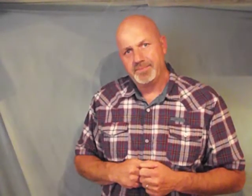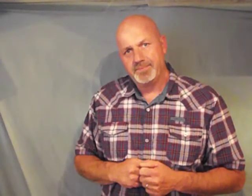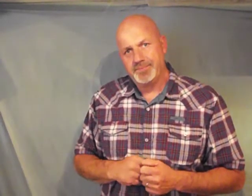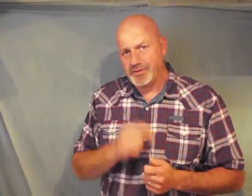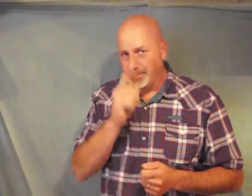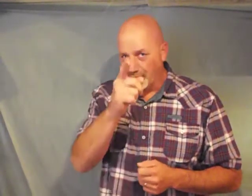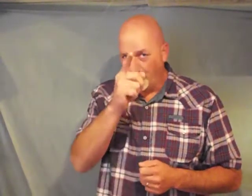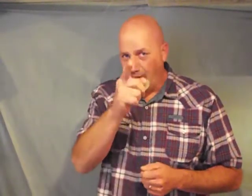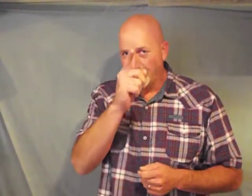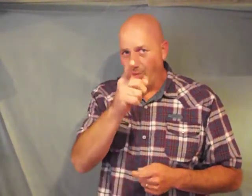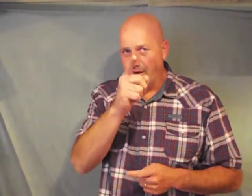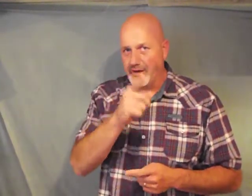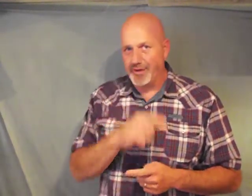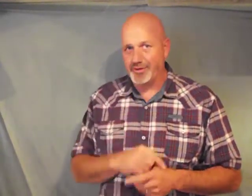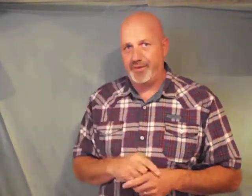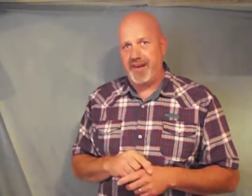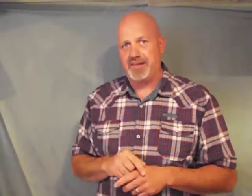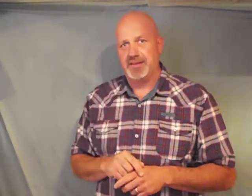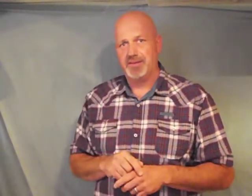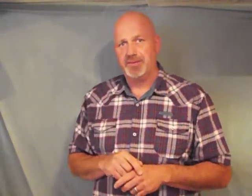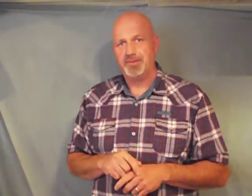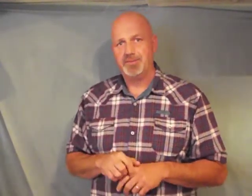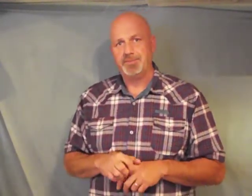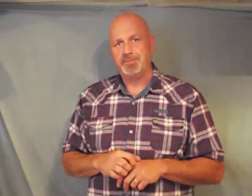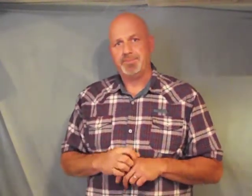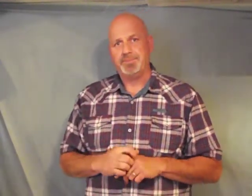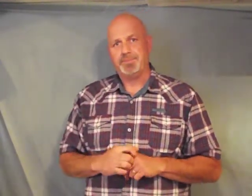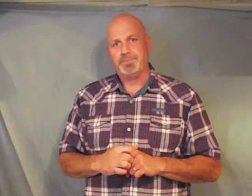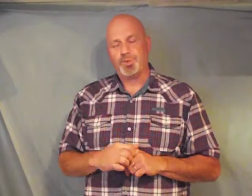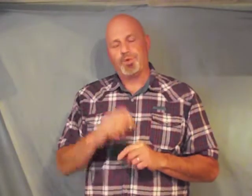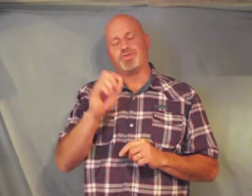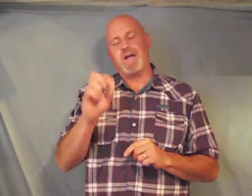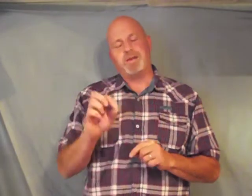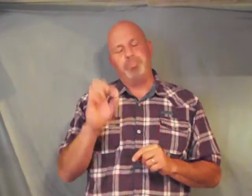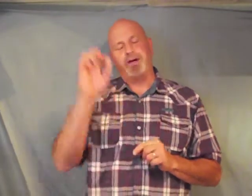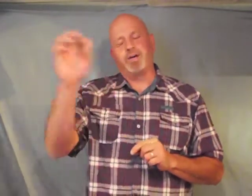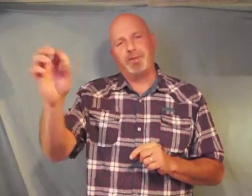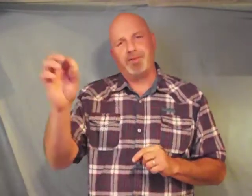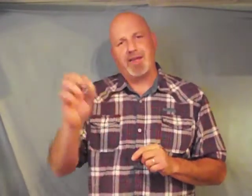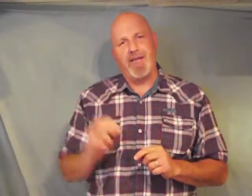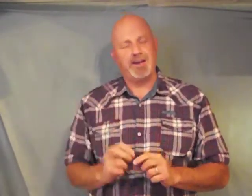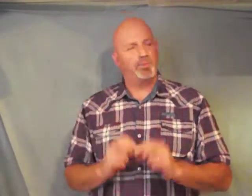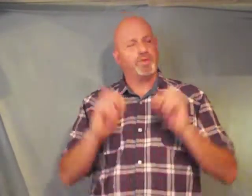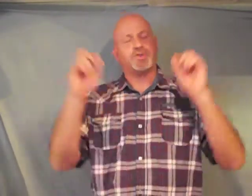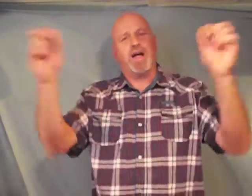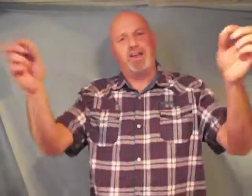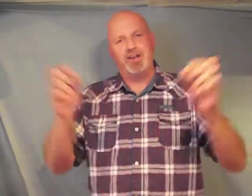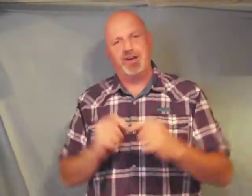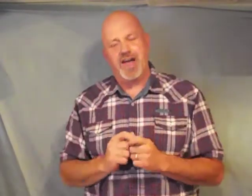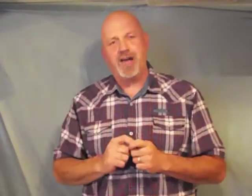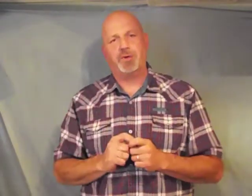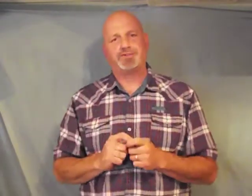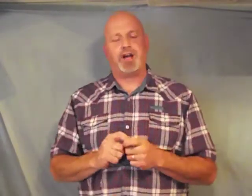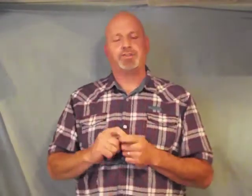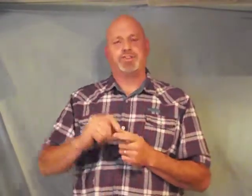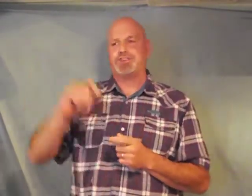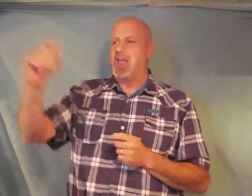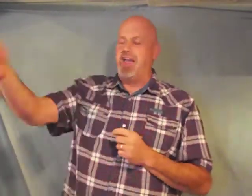supposed to wash one another's feet we're trying to build up the kingdom we're trying to unite with churches and